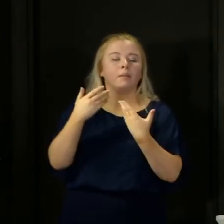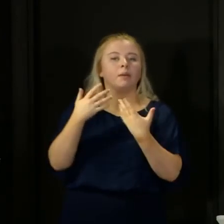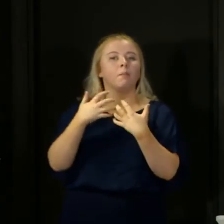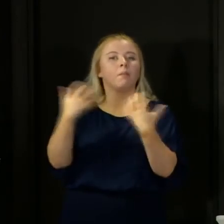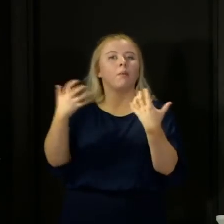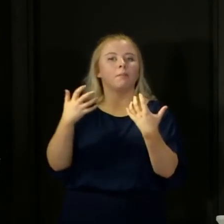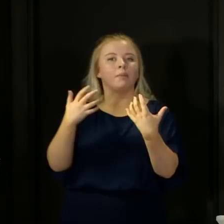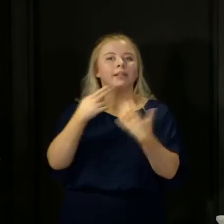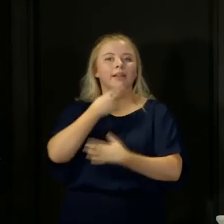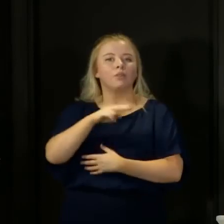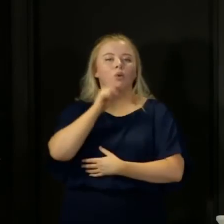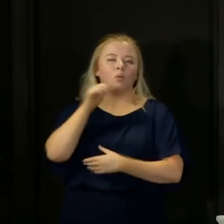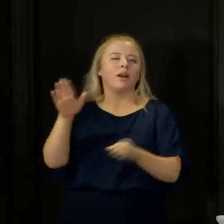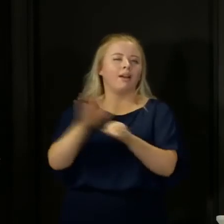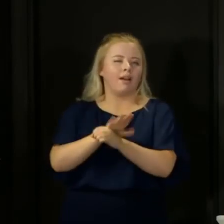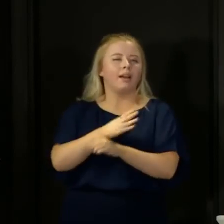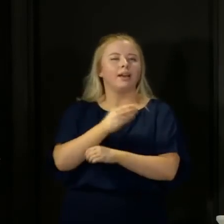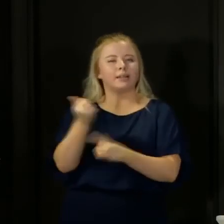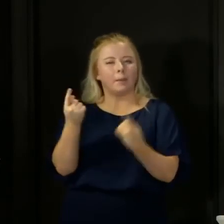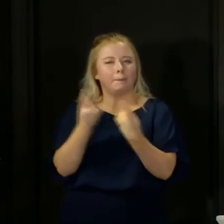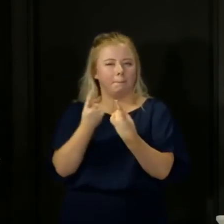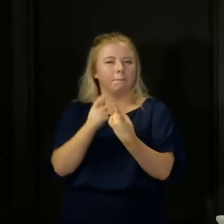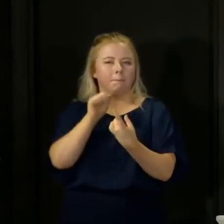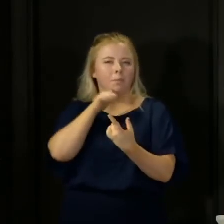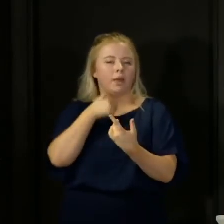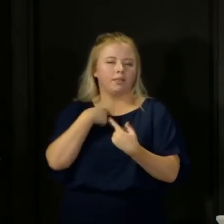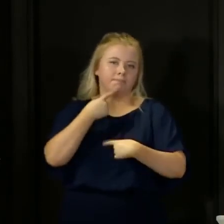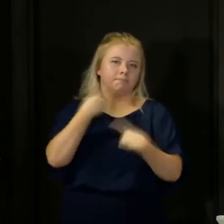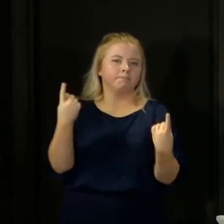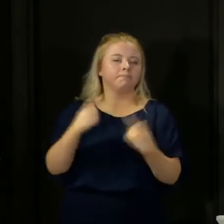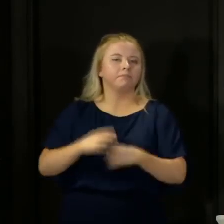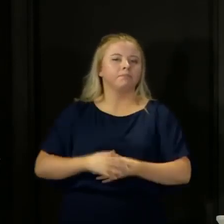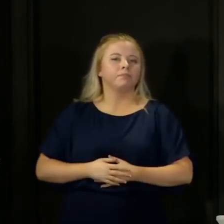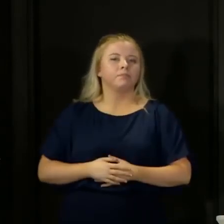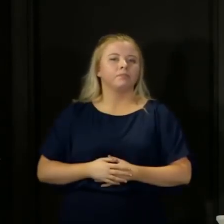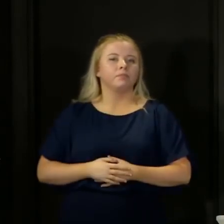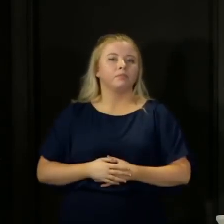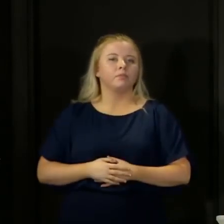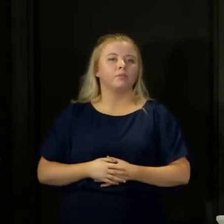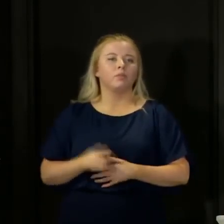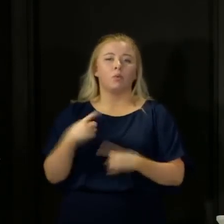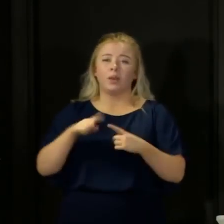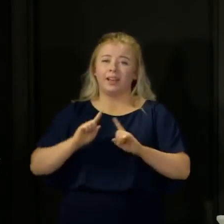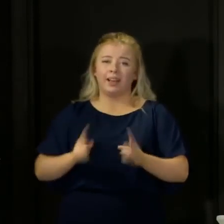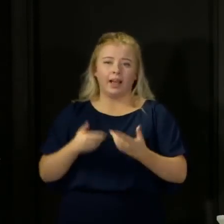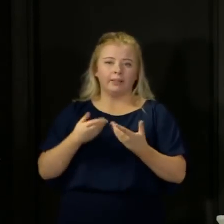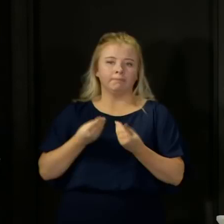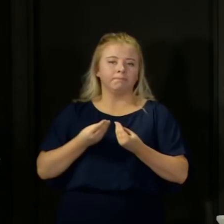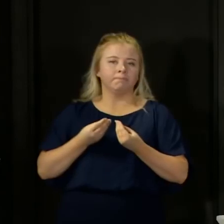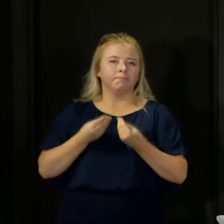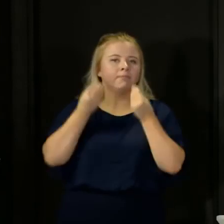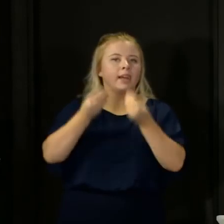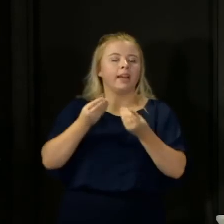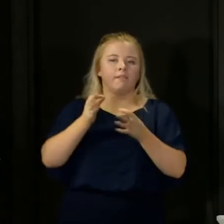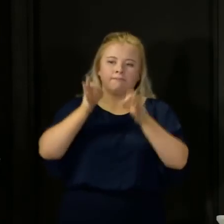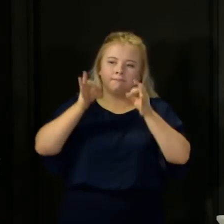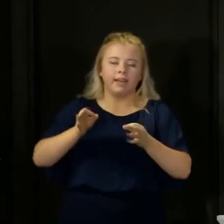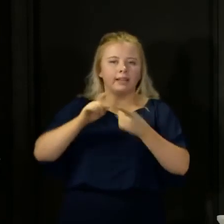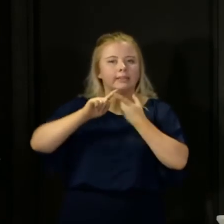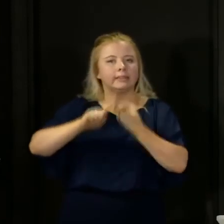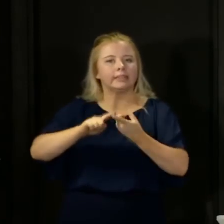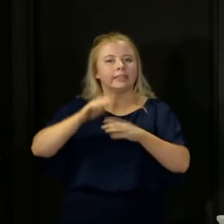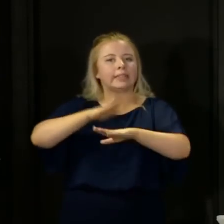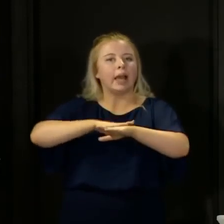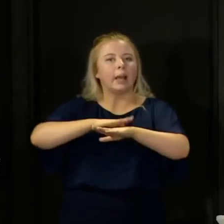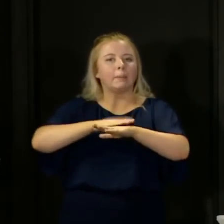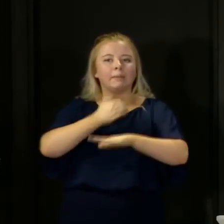will no doubt cover some of these issues and while we might not be able to give absolutely definitive time scales for all of these things right